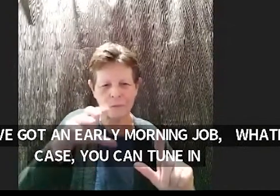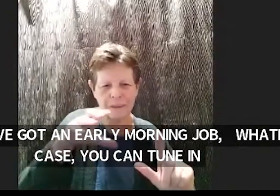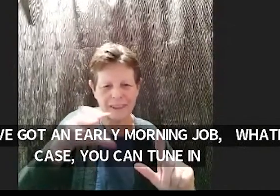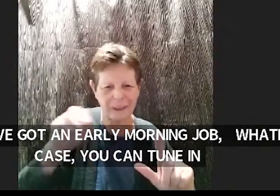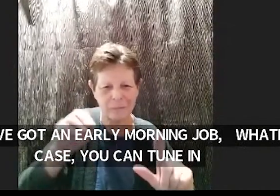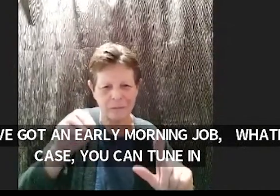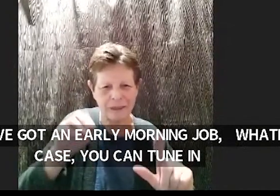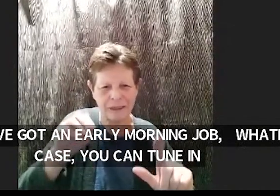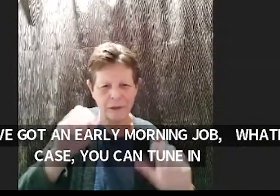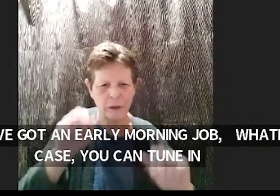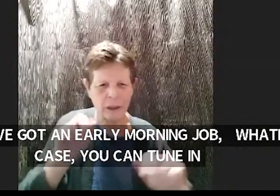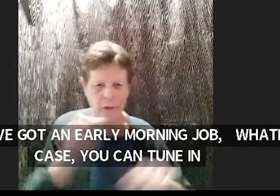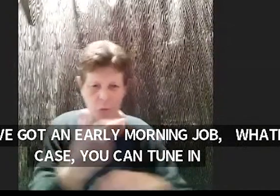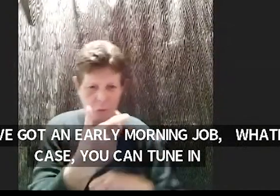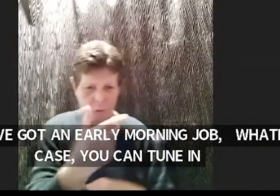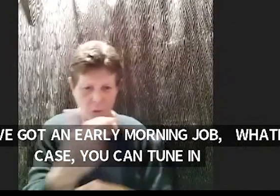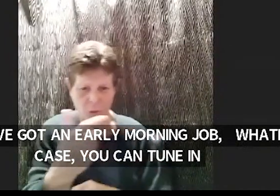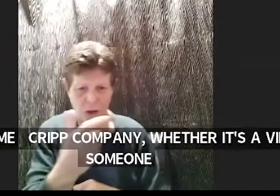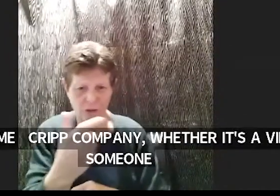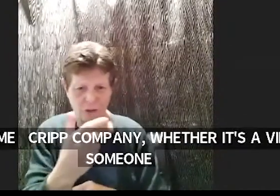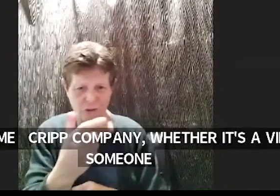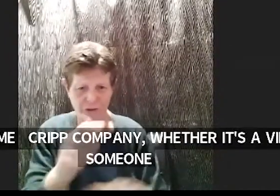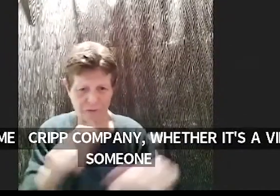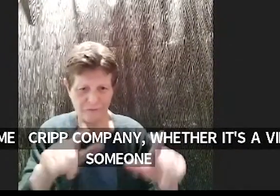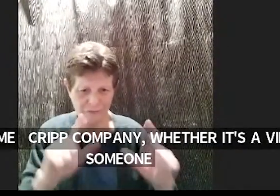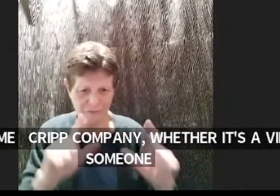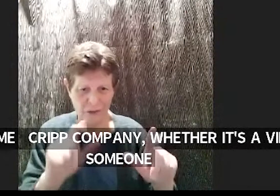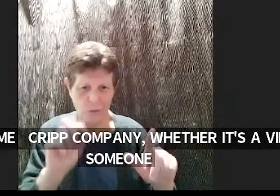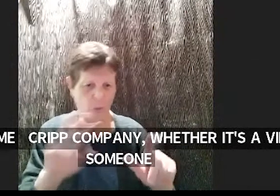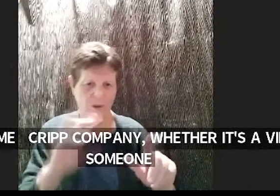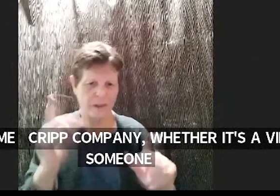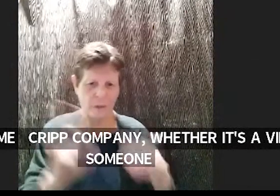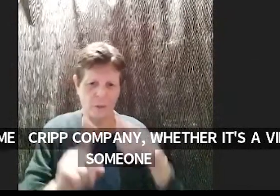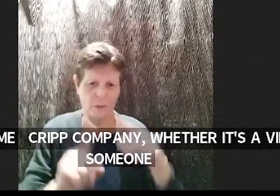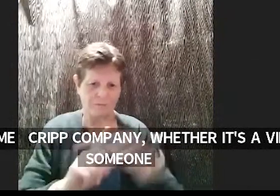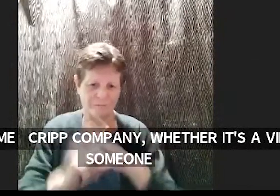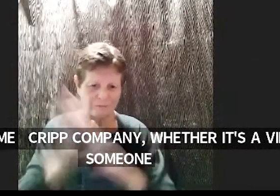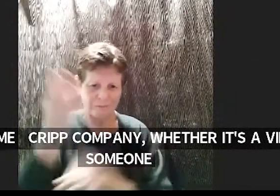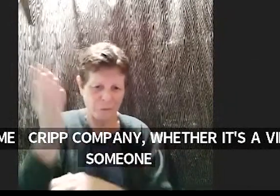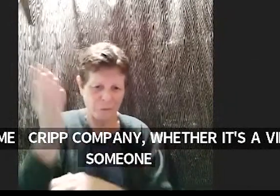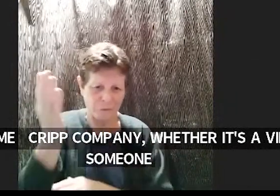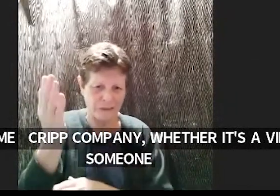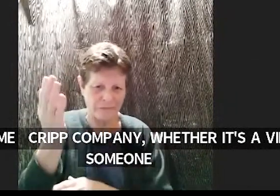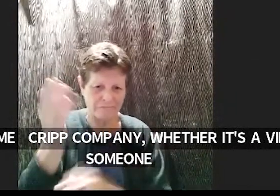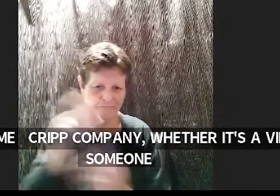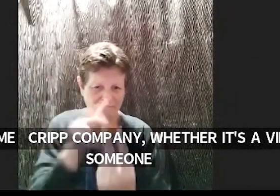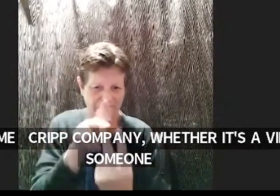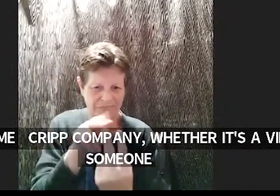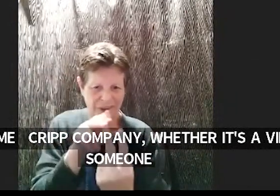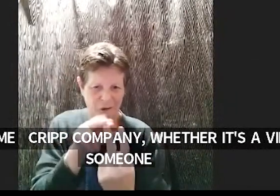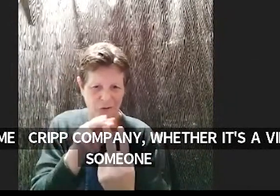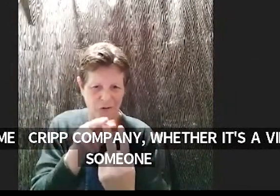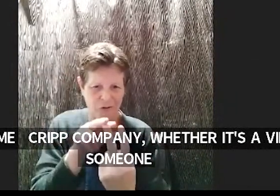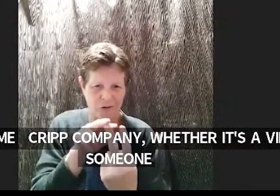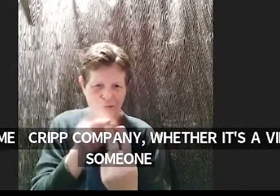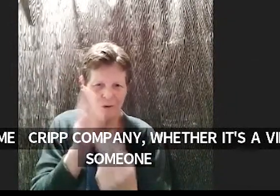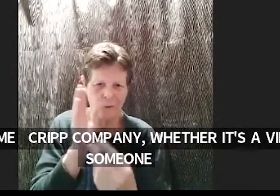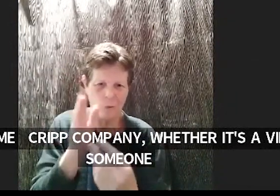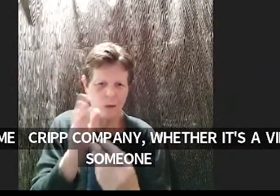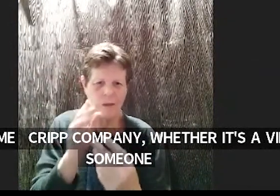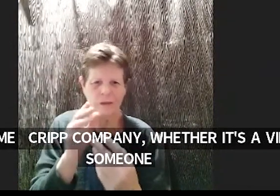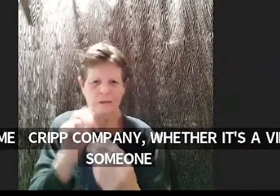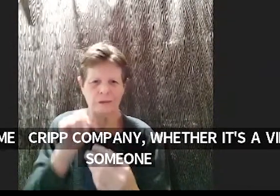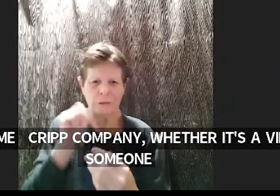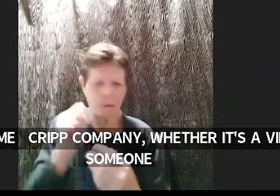or or what have you um and we'll be going as hard as we can tomorrow all the